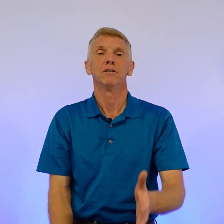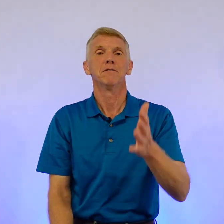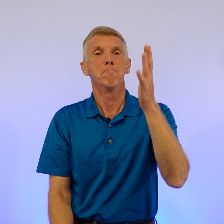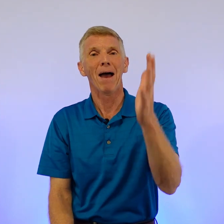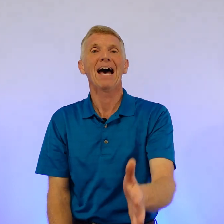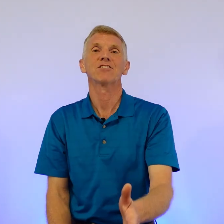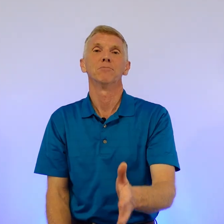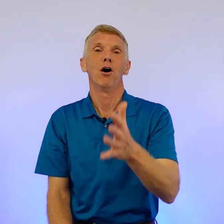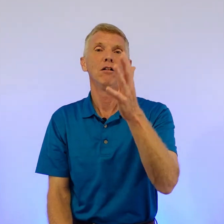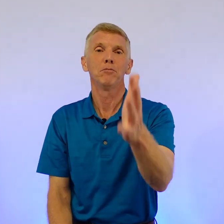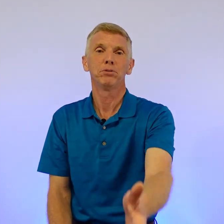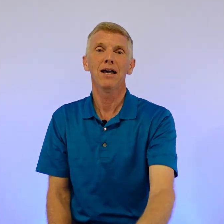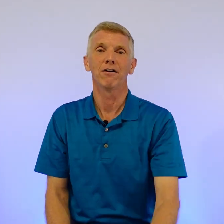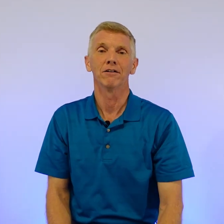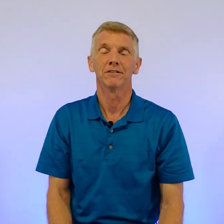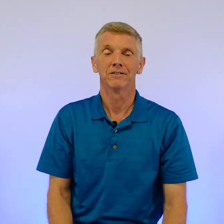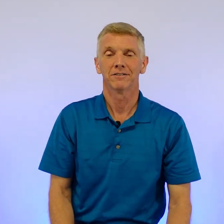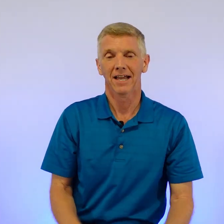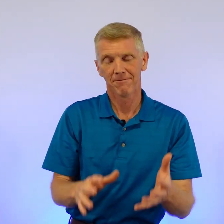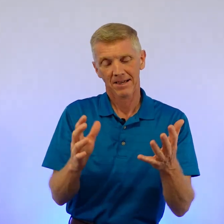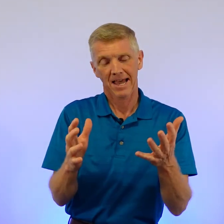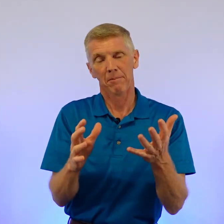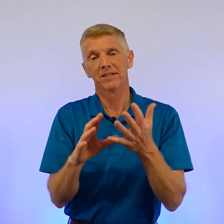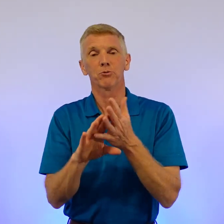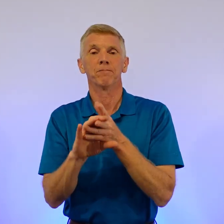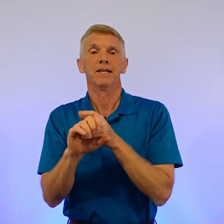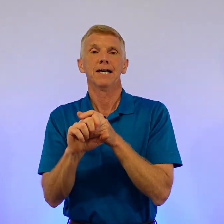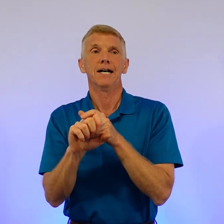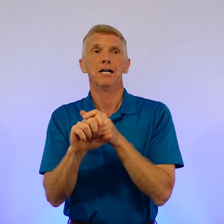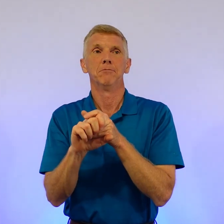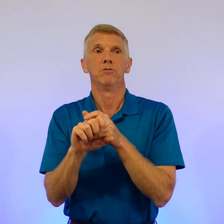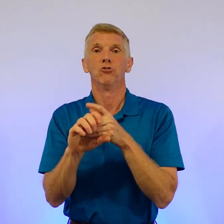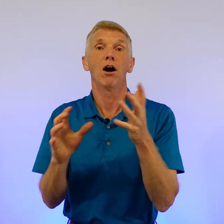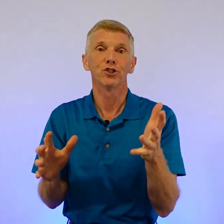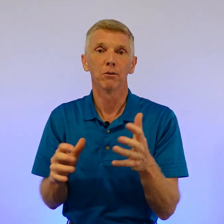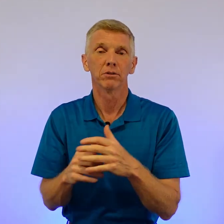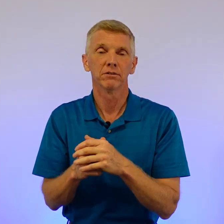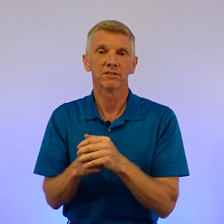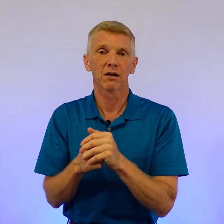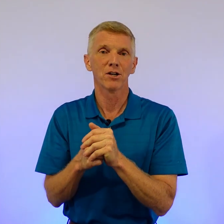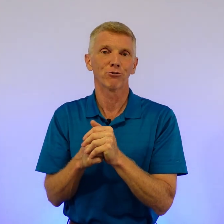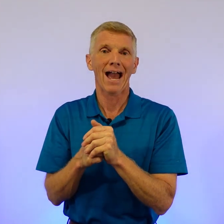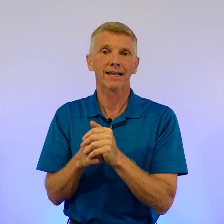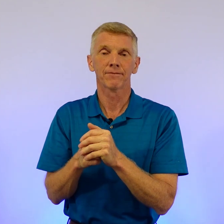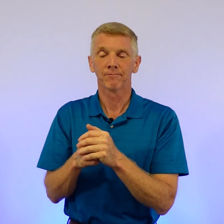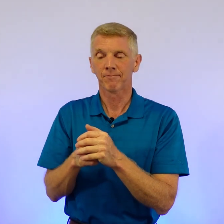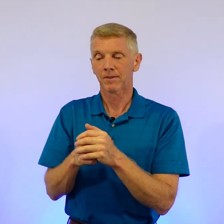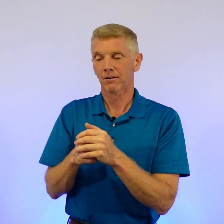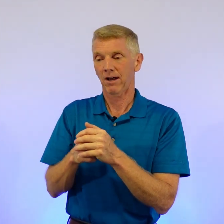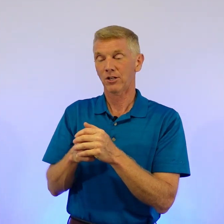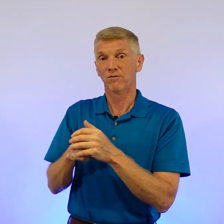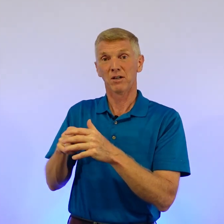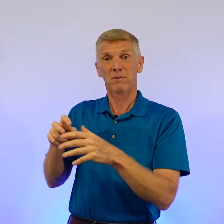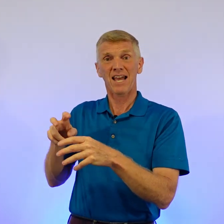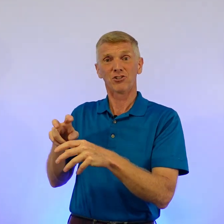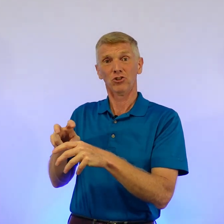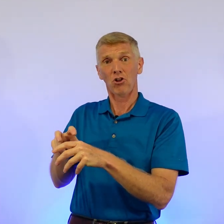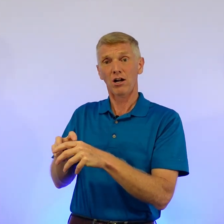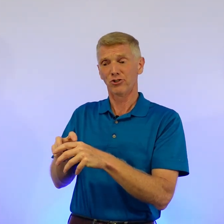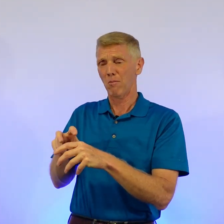basketball player, okay? How about this one? Long jump. Let's talk about track. All right, so if somebody has a long jump,